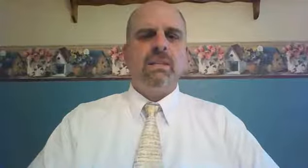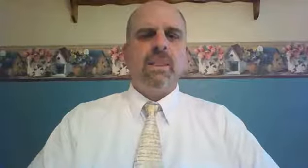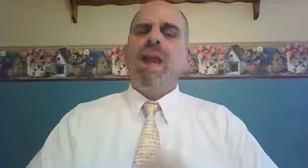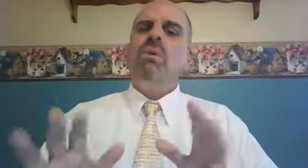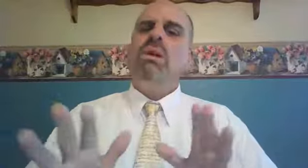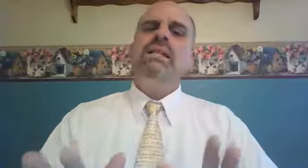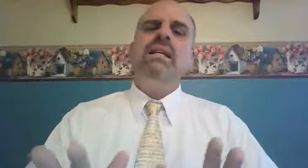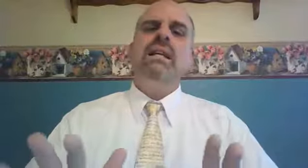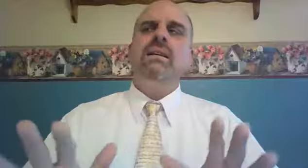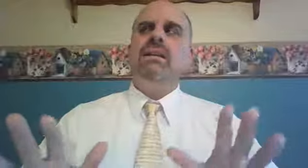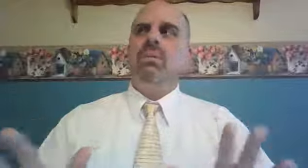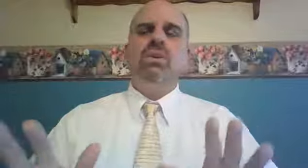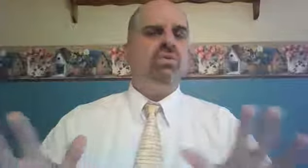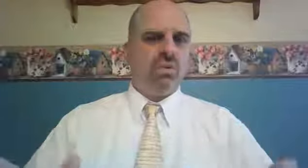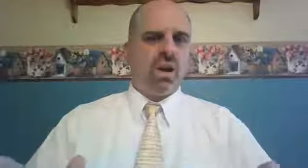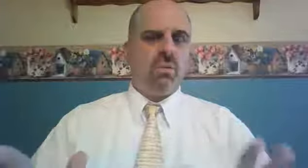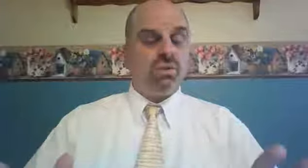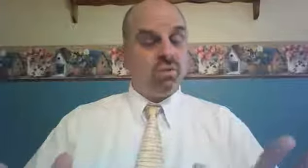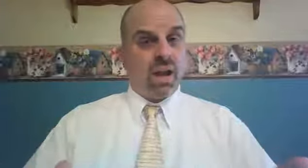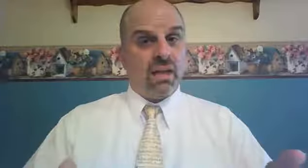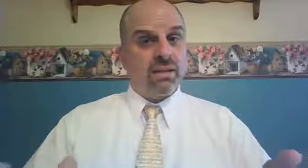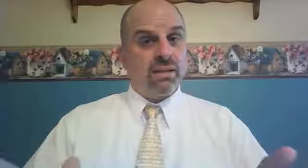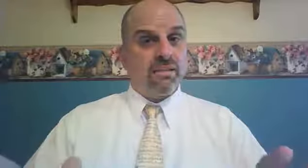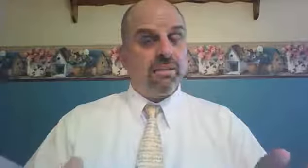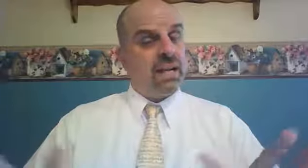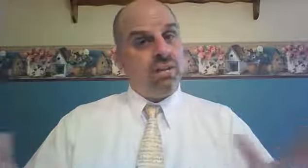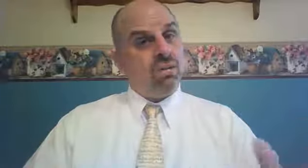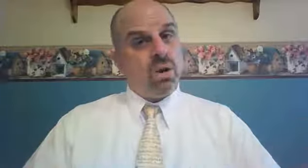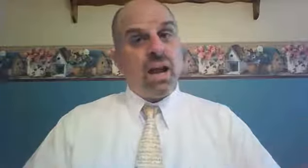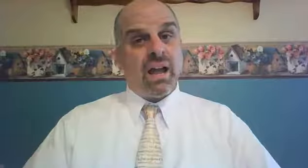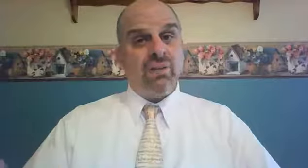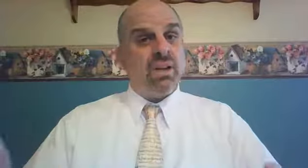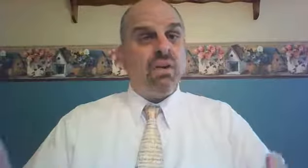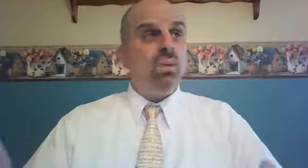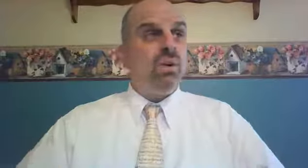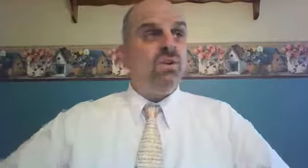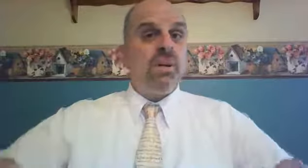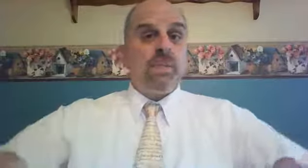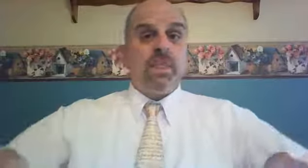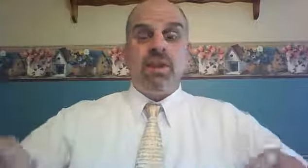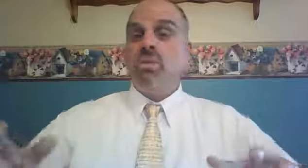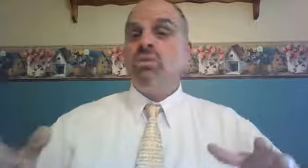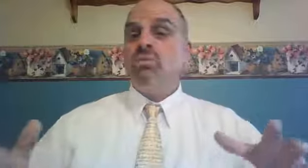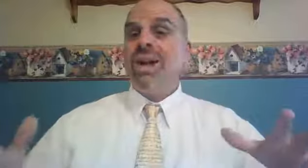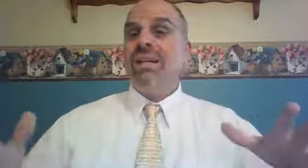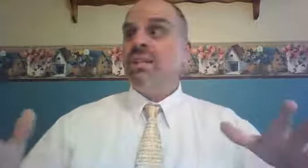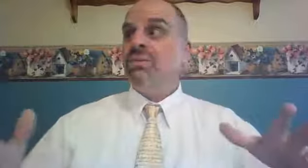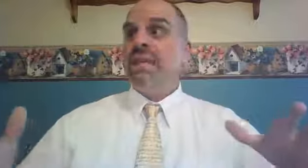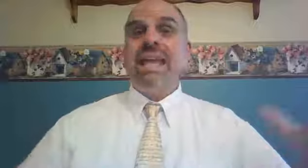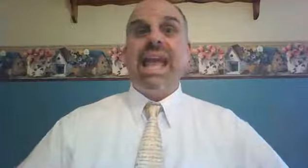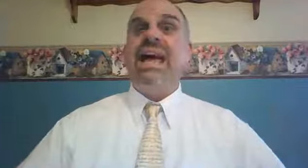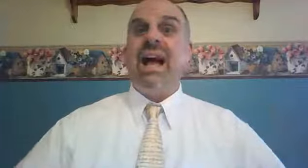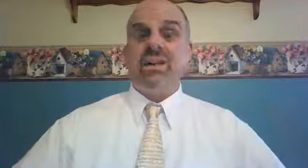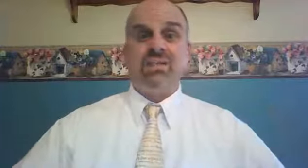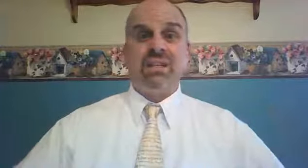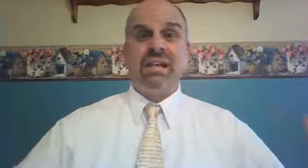Everyone did that which was right in their own eyes. In other words, there was relative chaos and